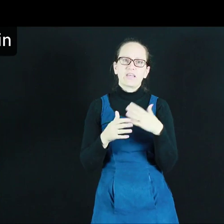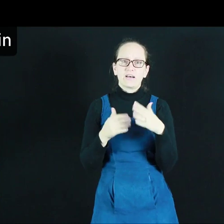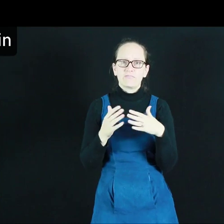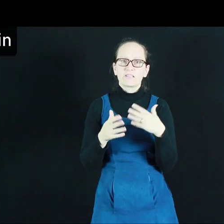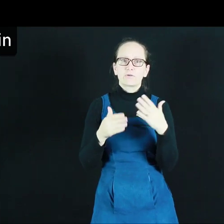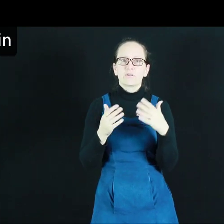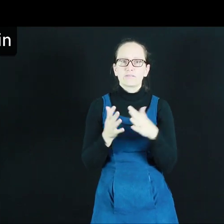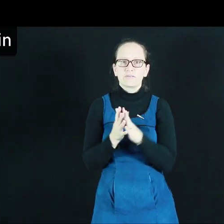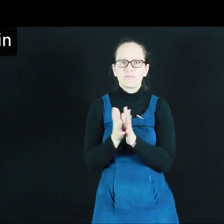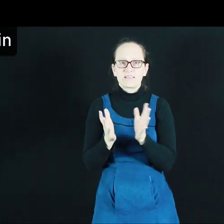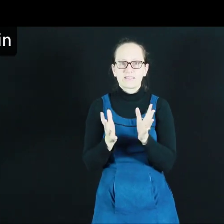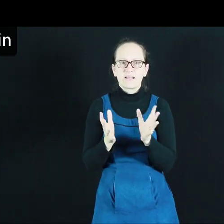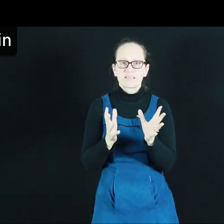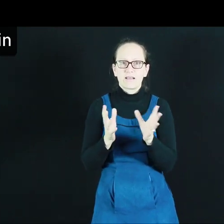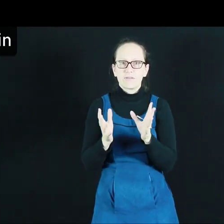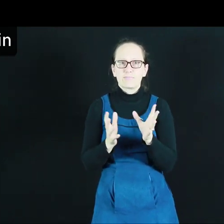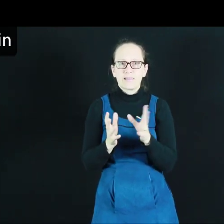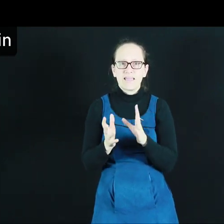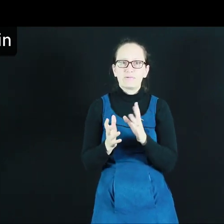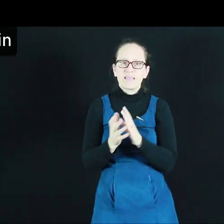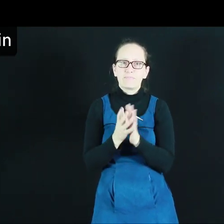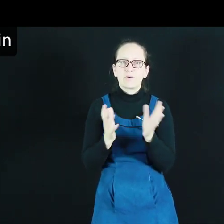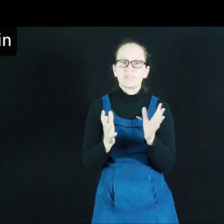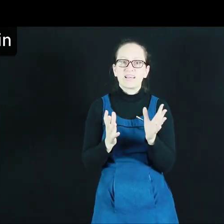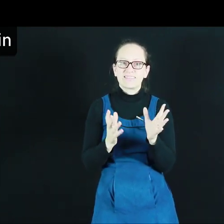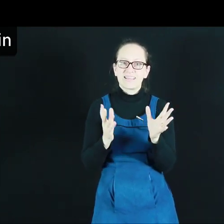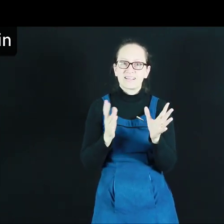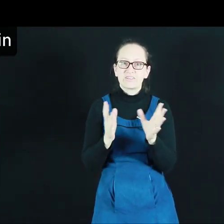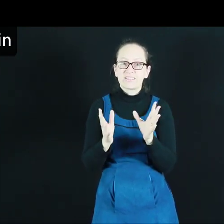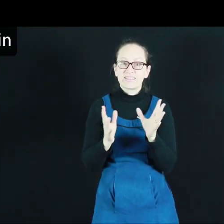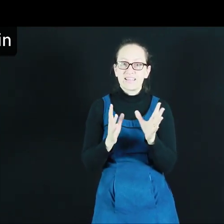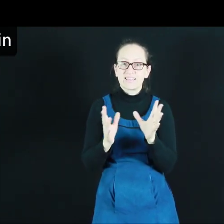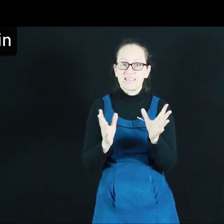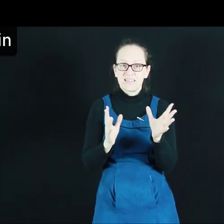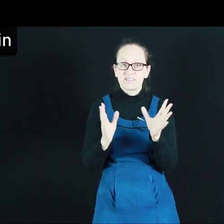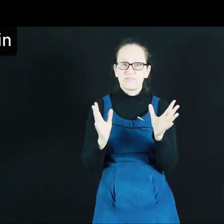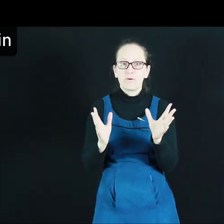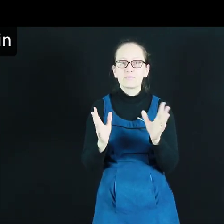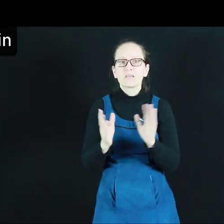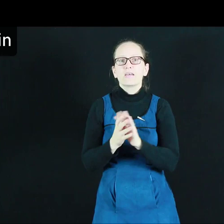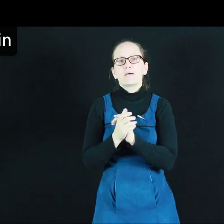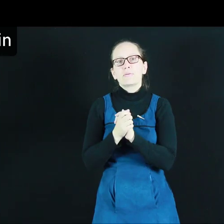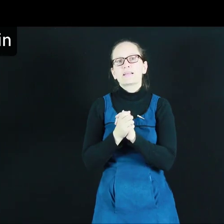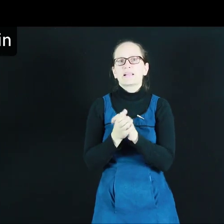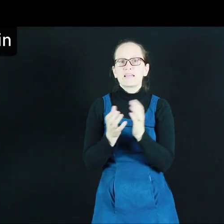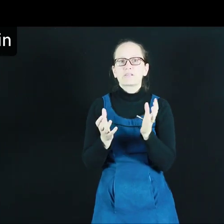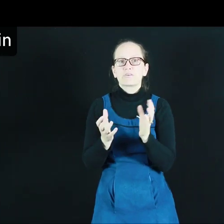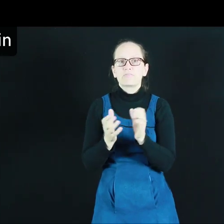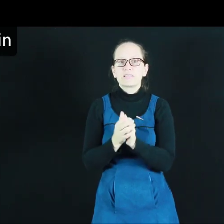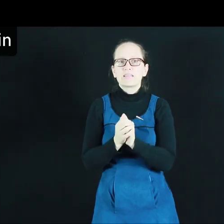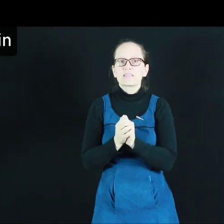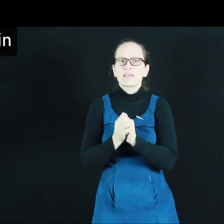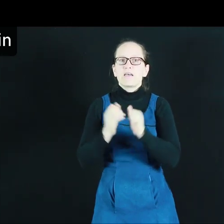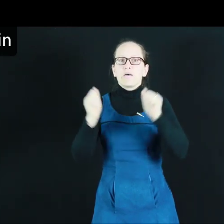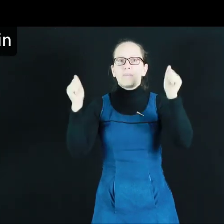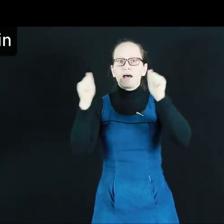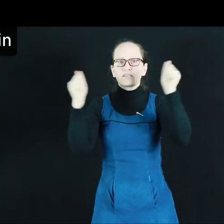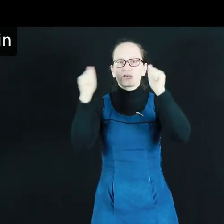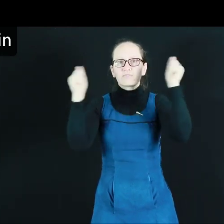Kelvin quantum effects start to come into play. We get Bose, Einstein condensates and things formed. But in classical physics particles